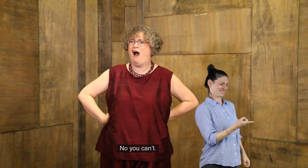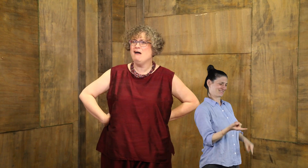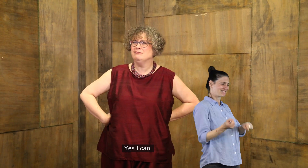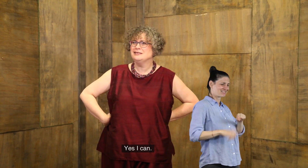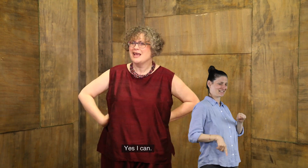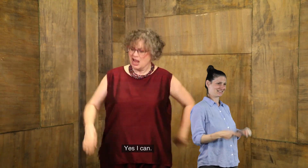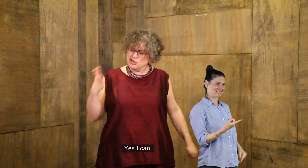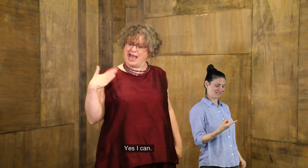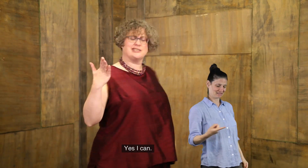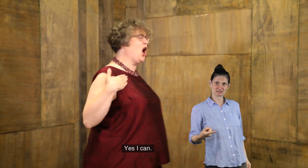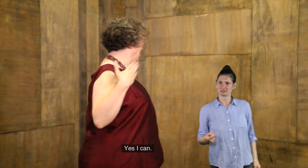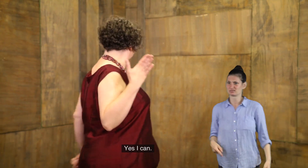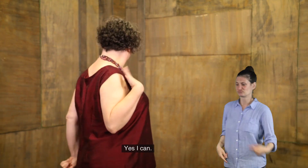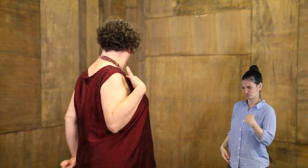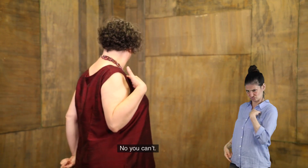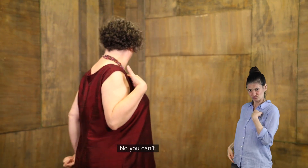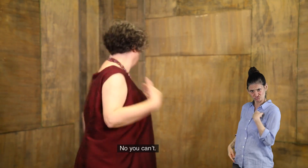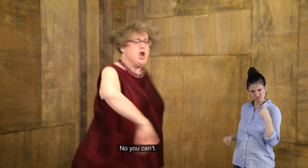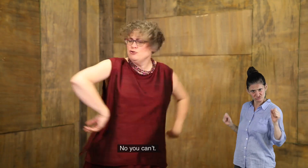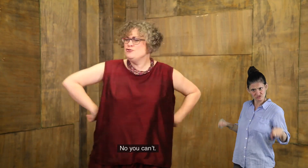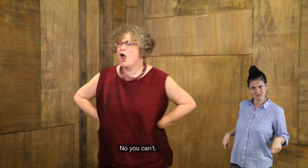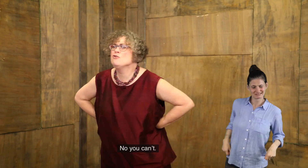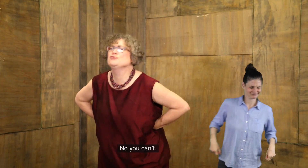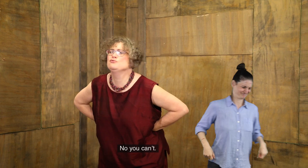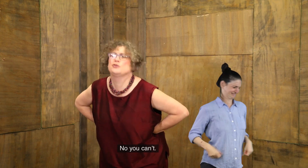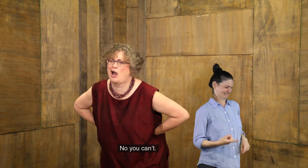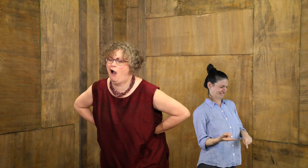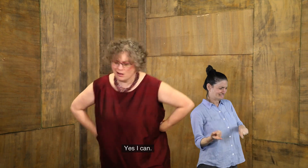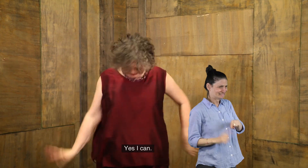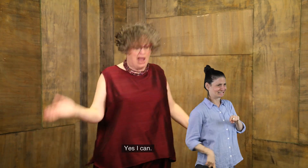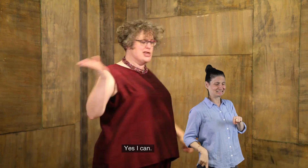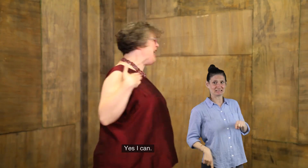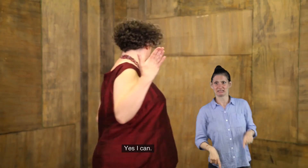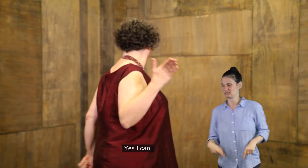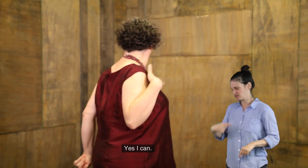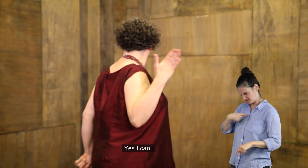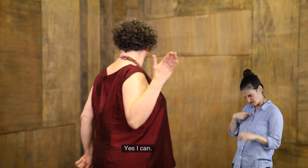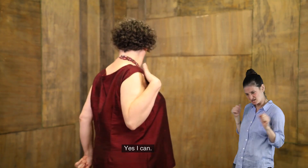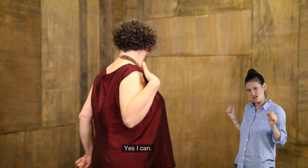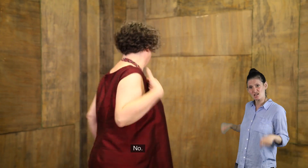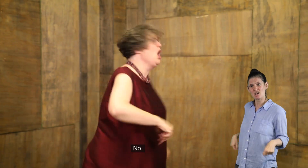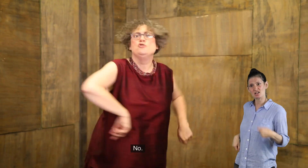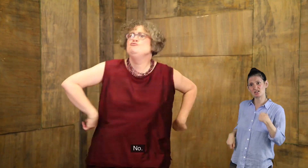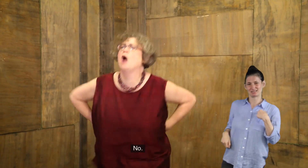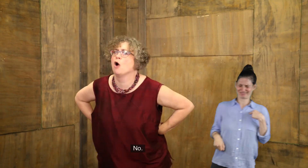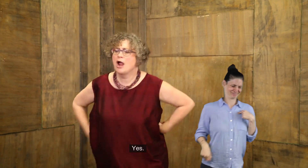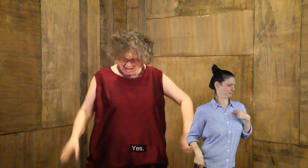can't. Yes, I can. No, you can't. Yes, I can. No,